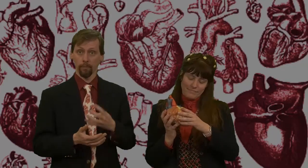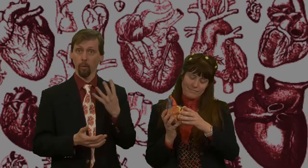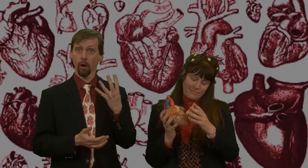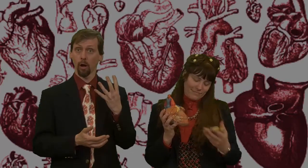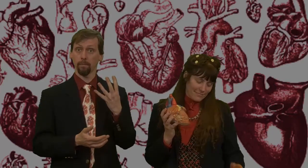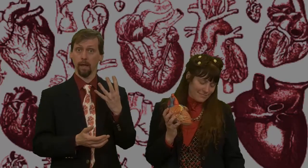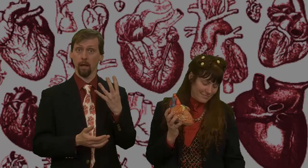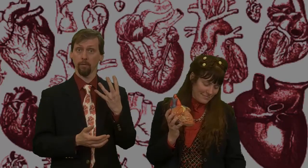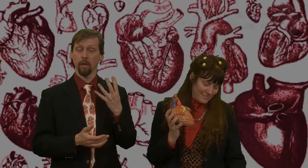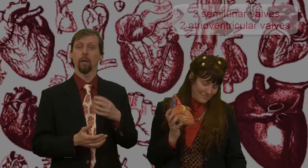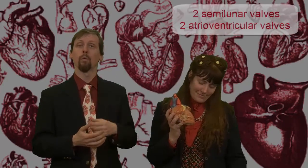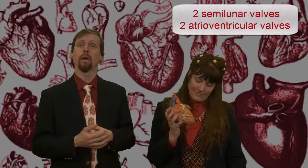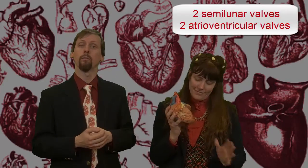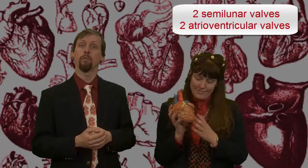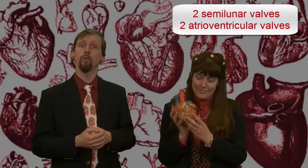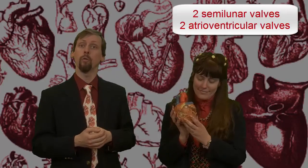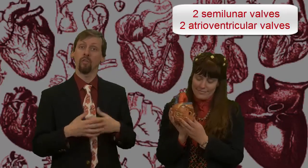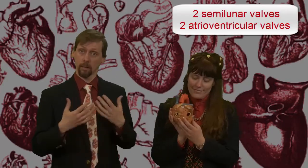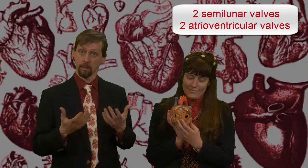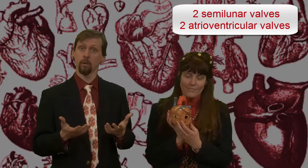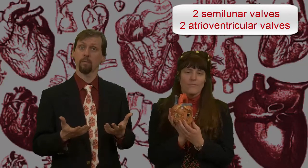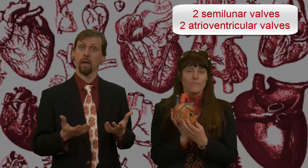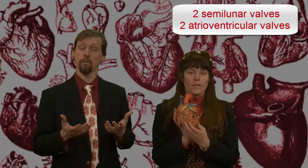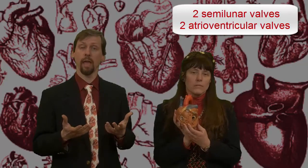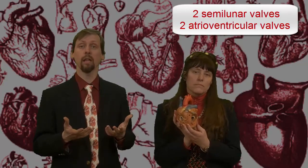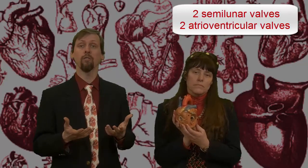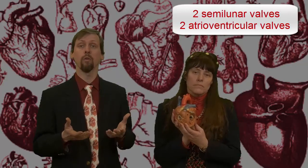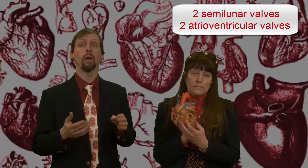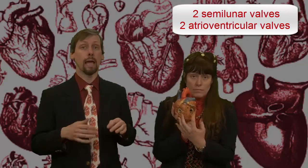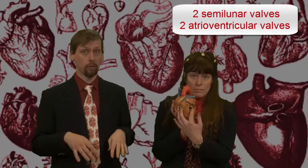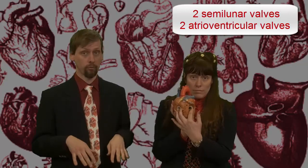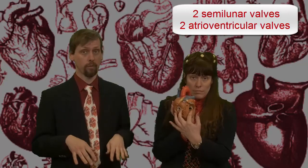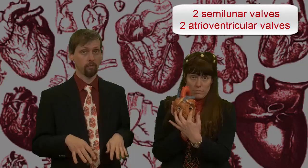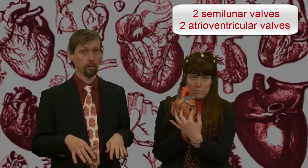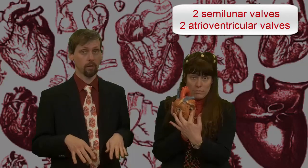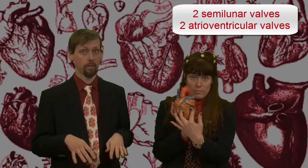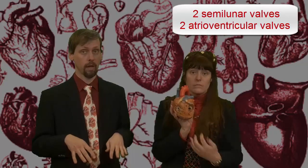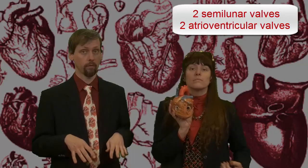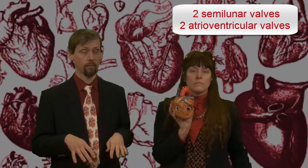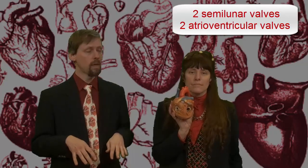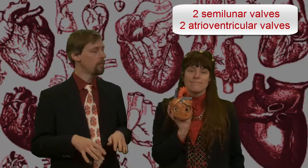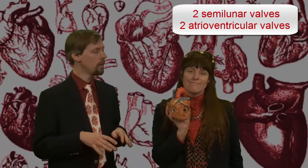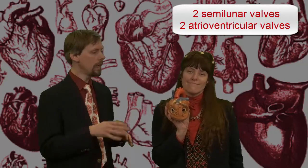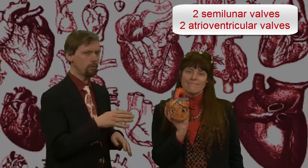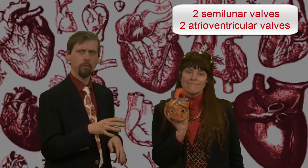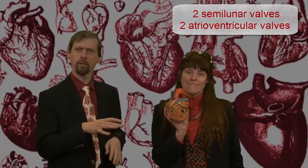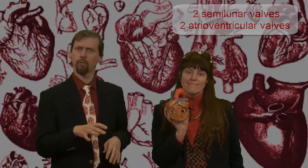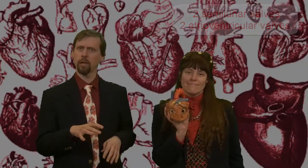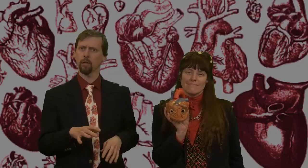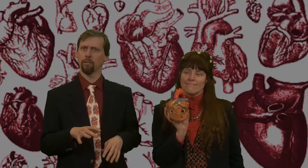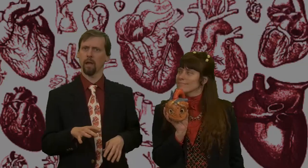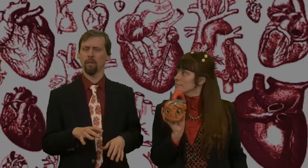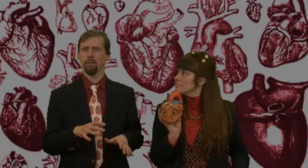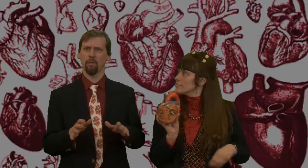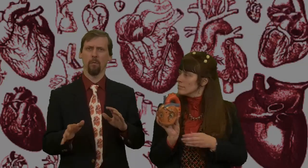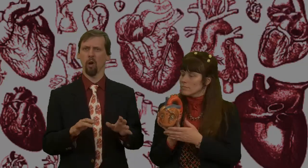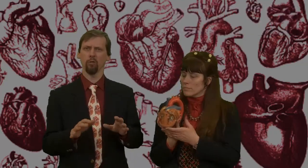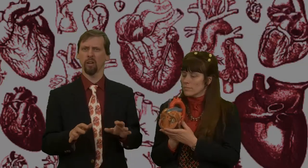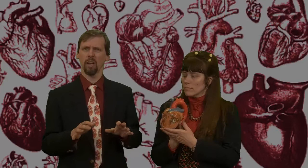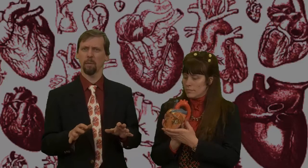four heart valves. We have two semilunar valves and two atrioventricular valves. The atrioventricular valves have some alternate names